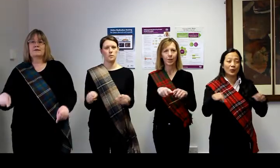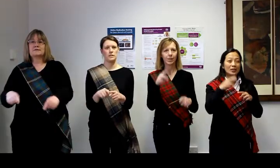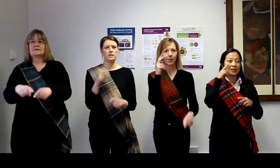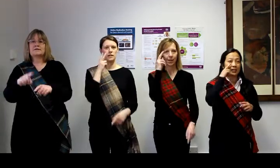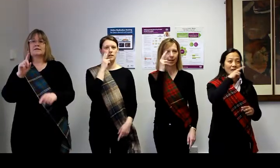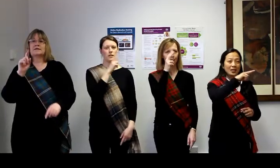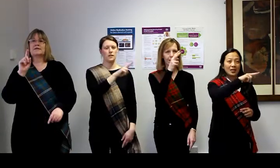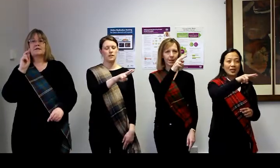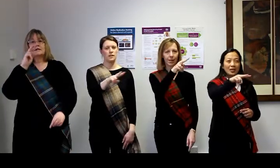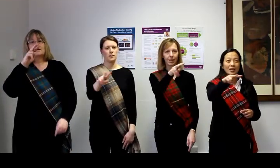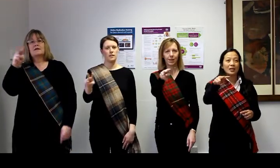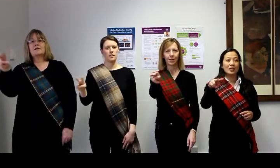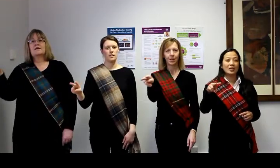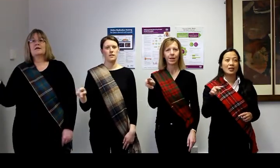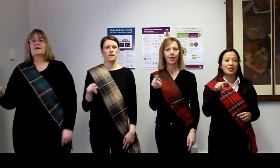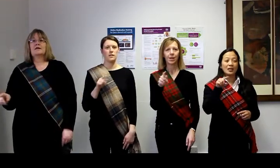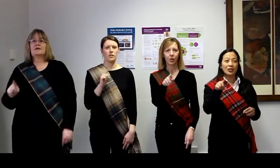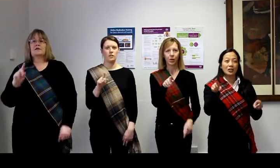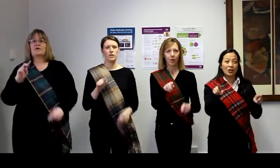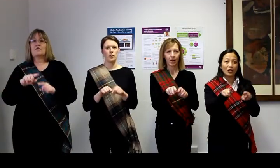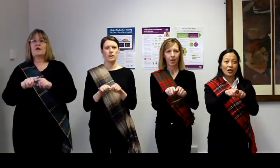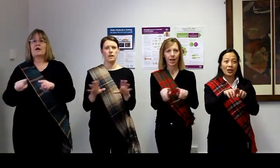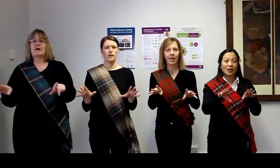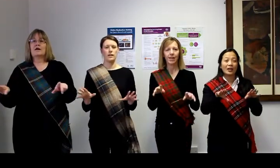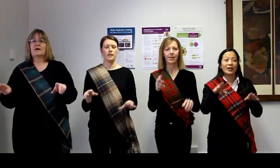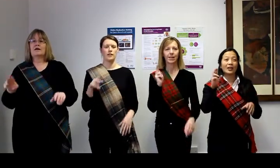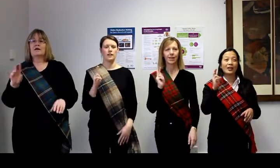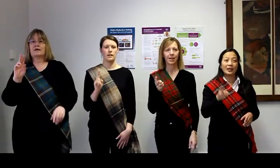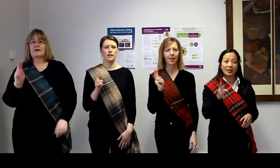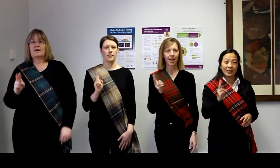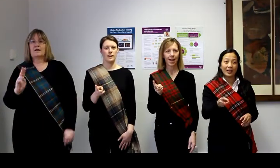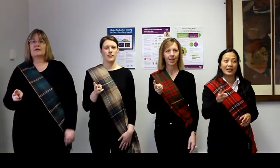see your life again?